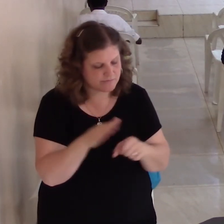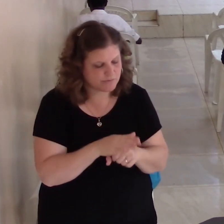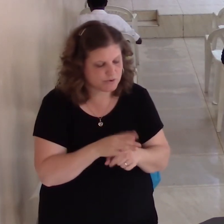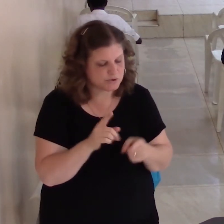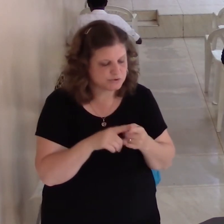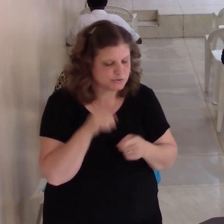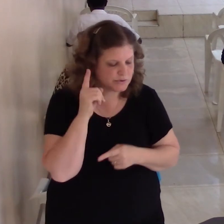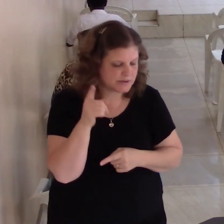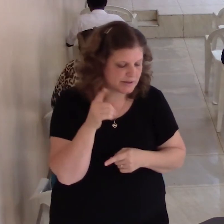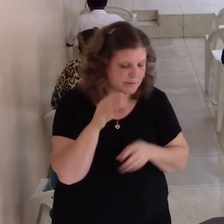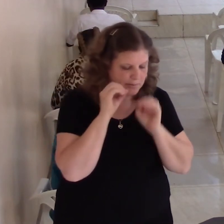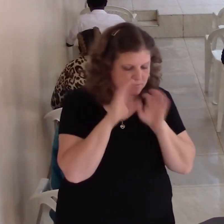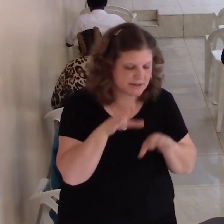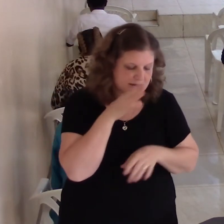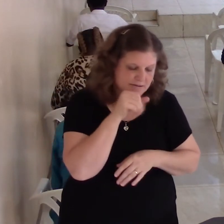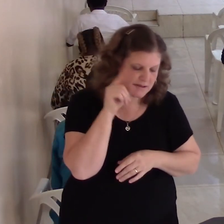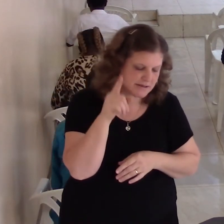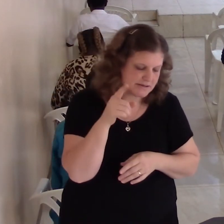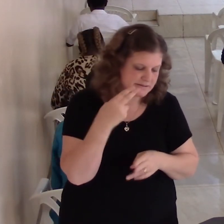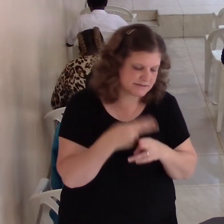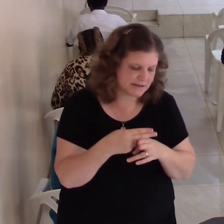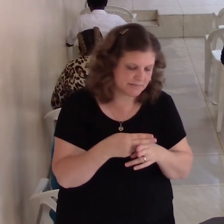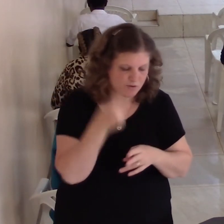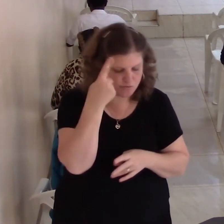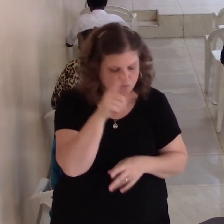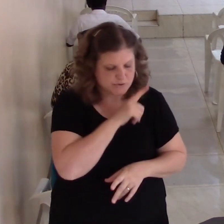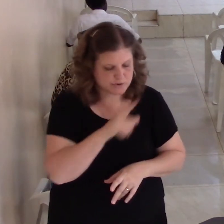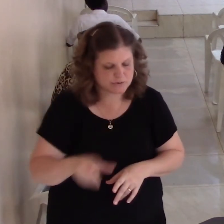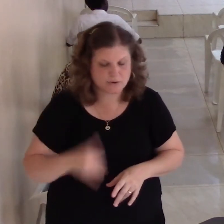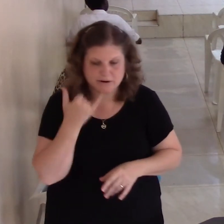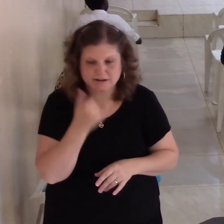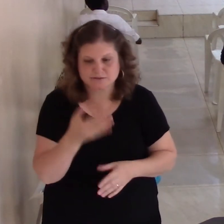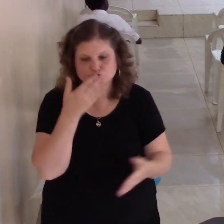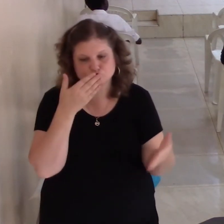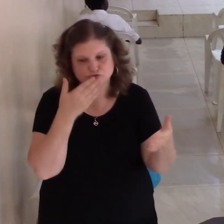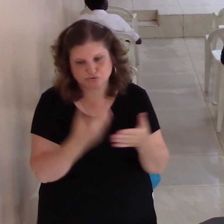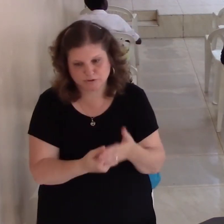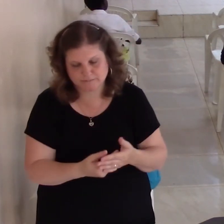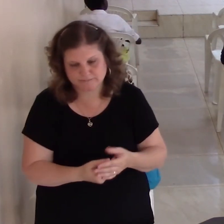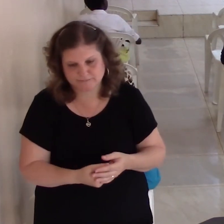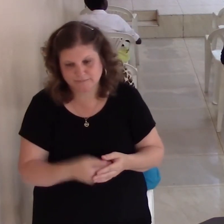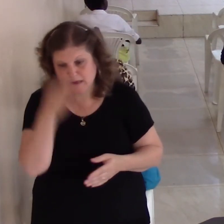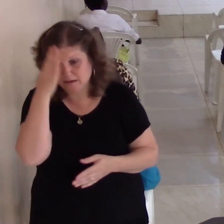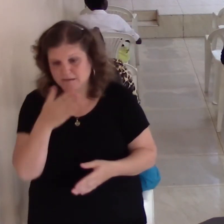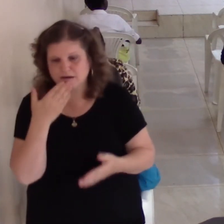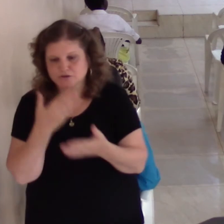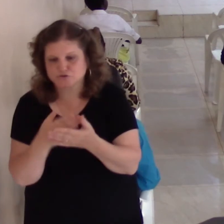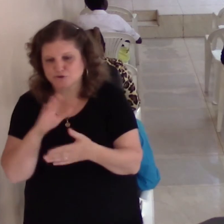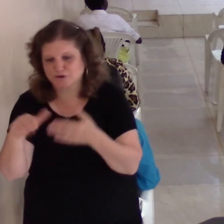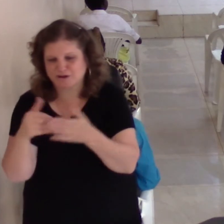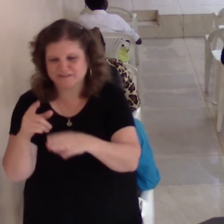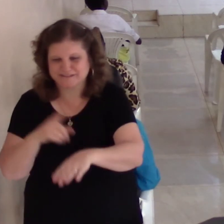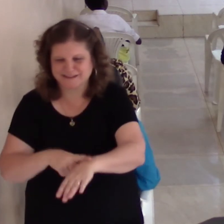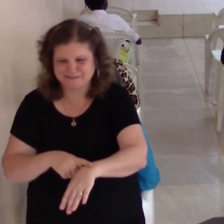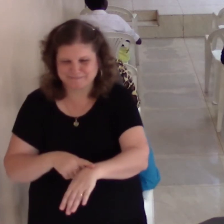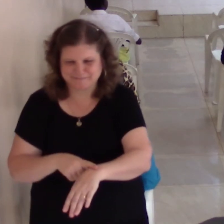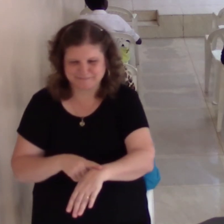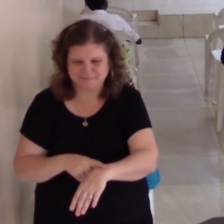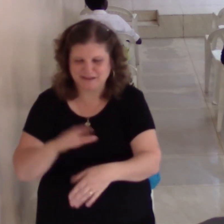Doesn't matter what it is. God is good. God is good what? All the time. All the time, God